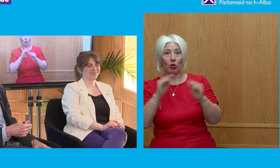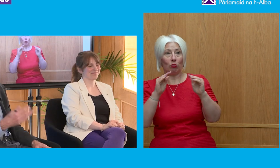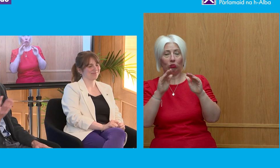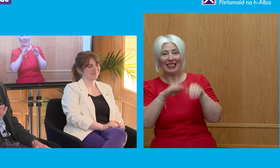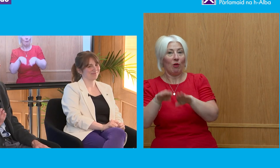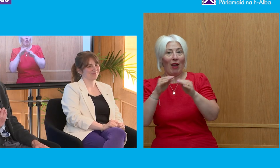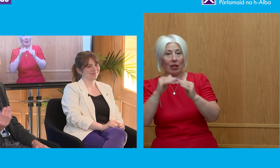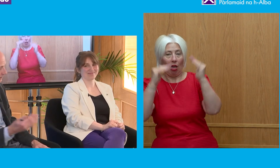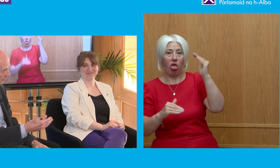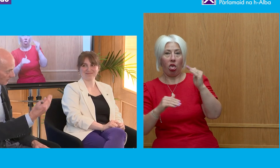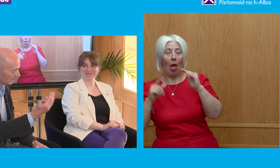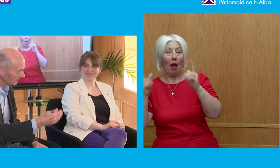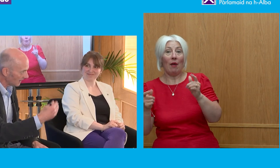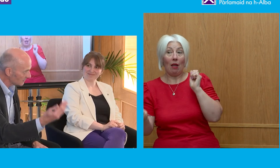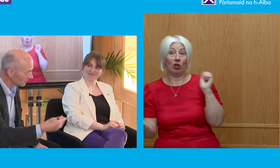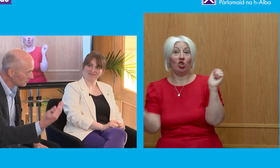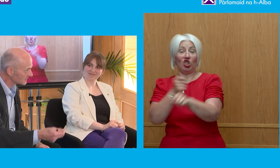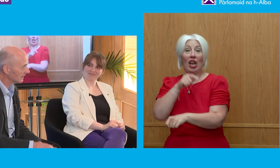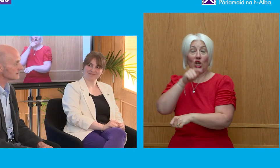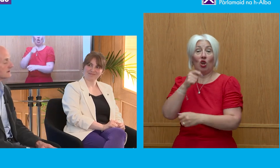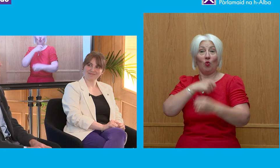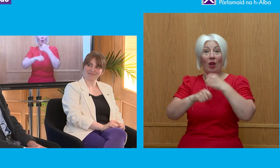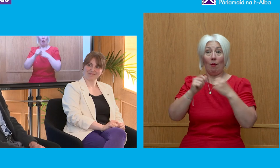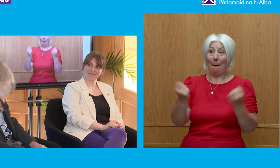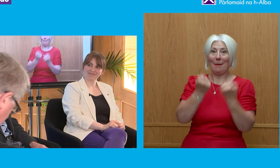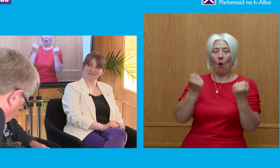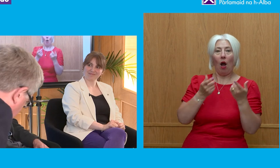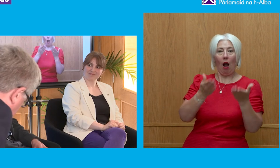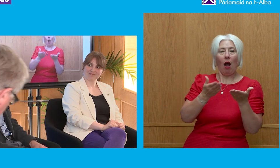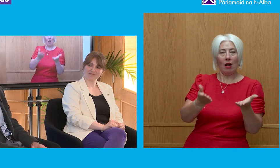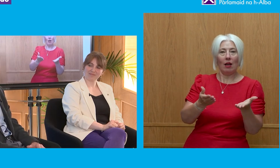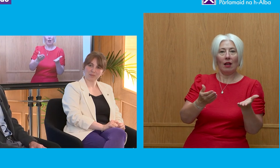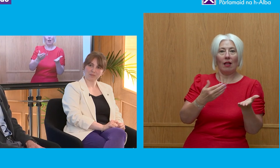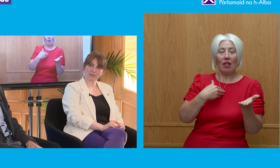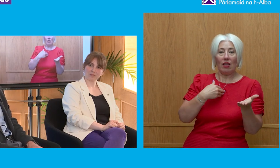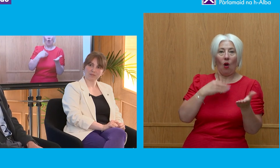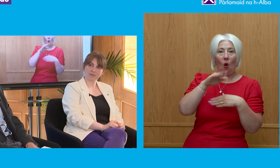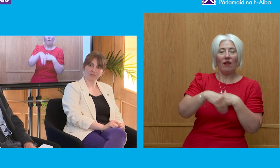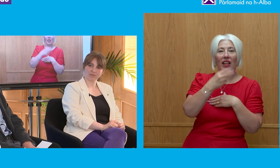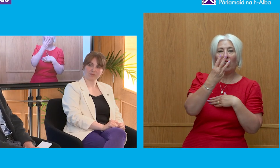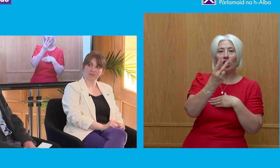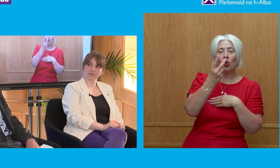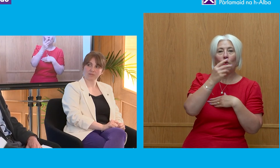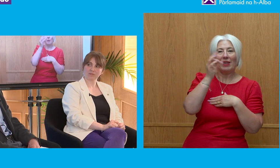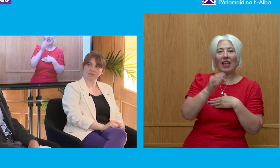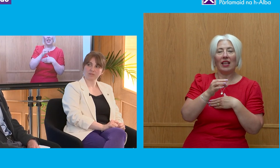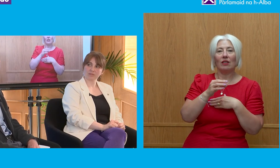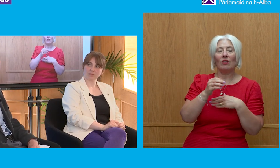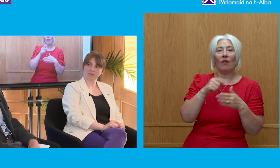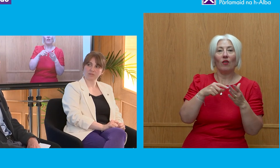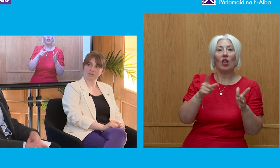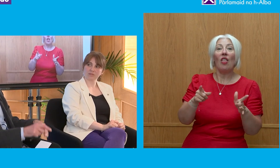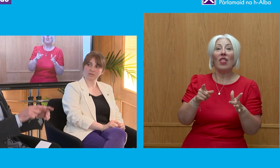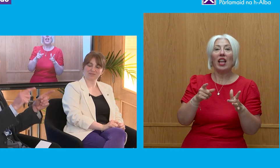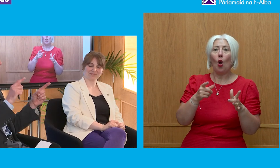get into power with, what's the majority on the 32% of the vote, you sort of, your enthusiasm for reform